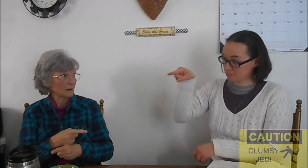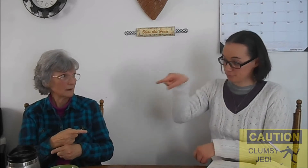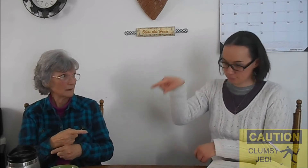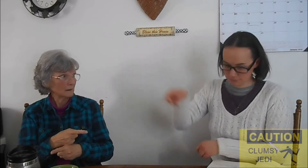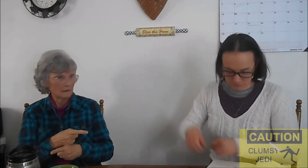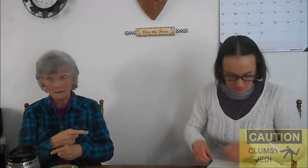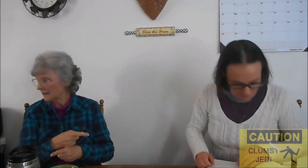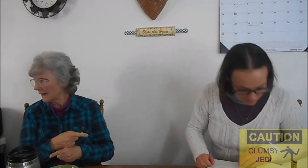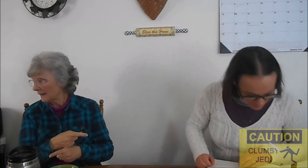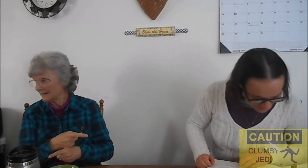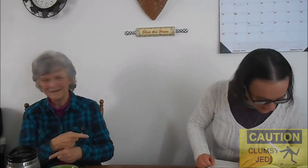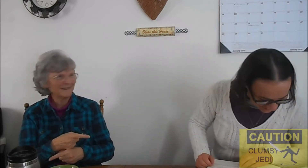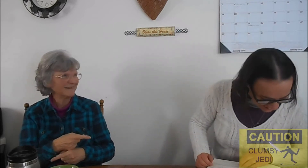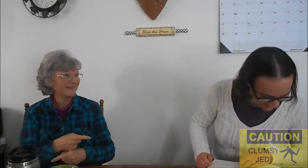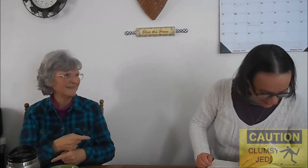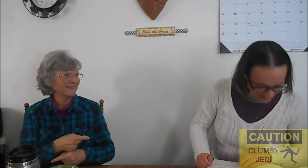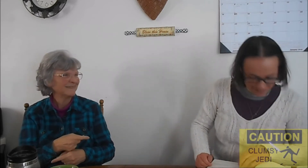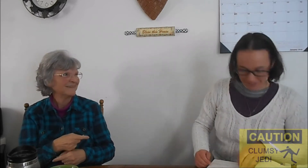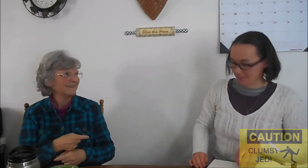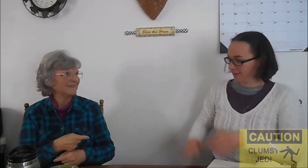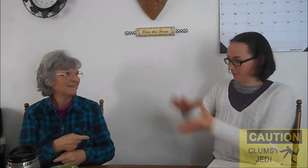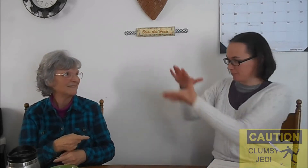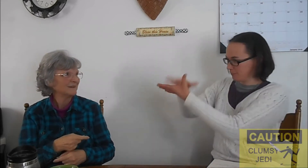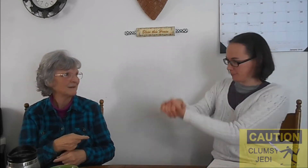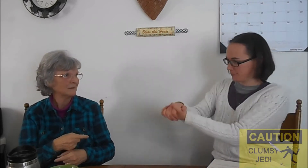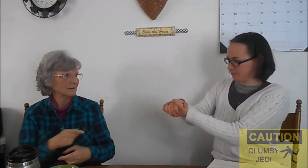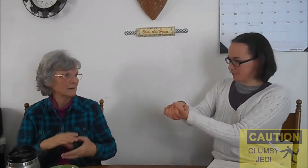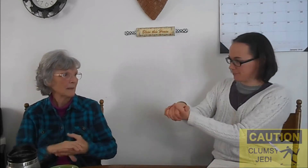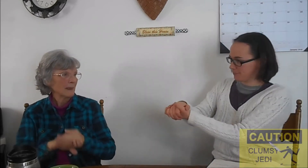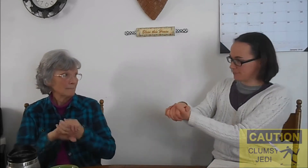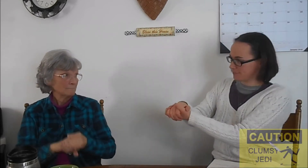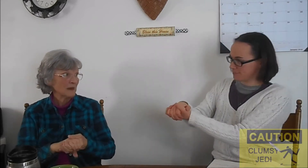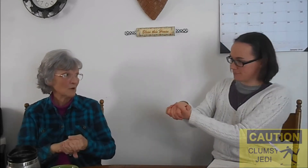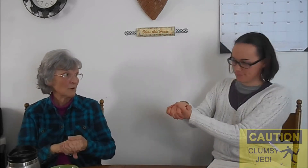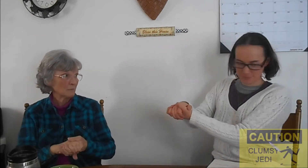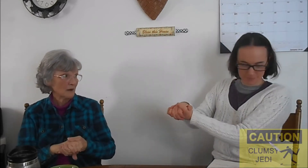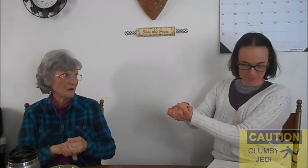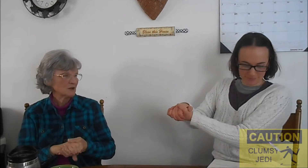marry or marriage,